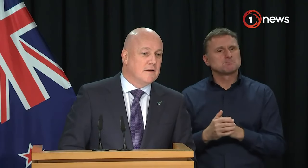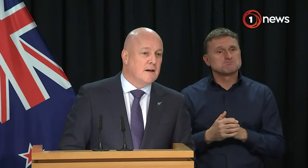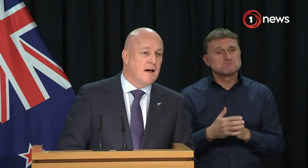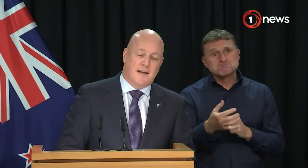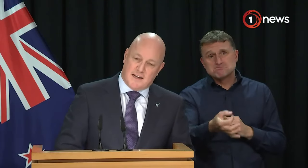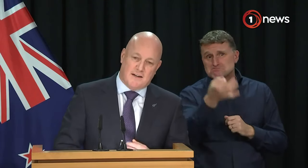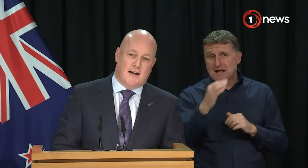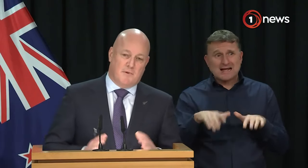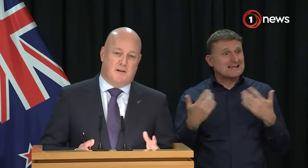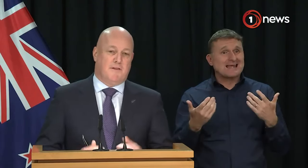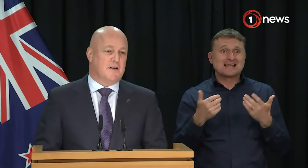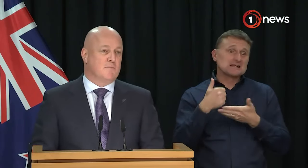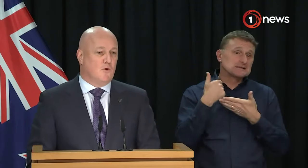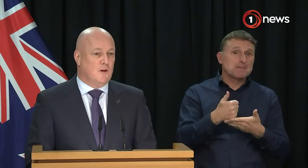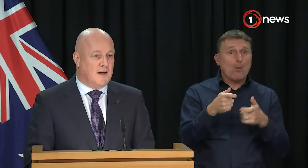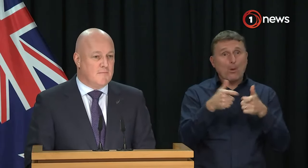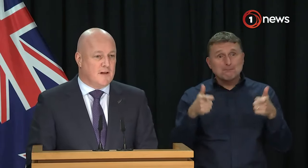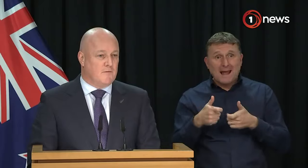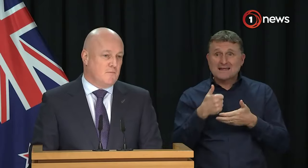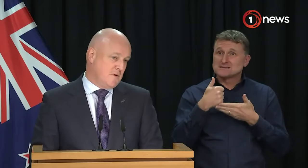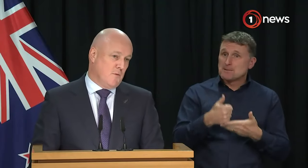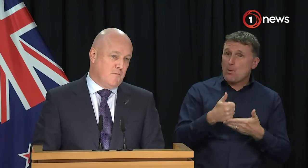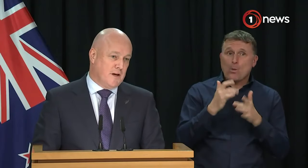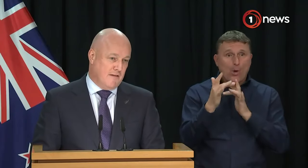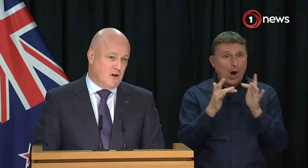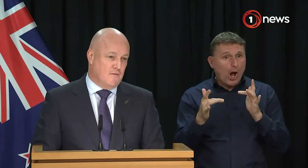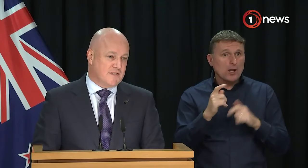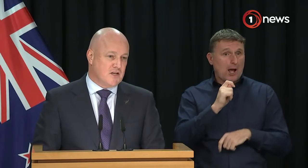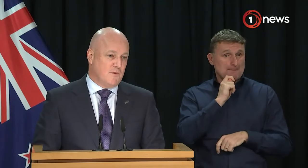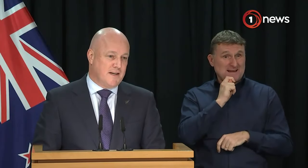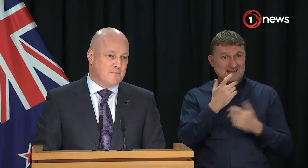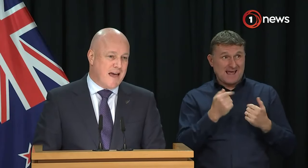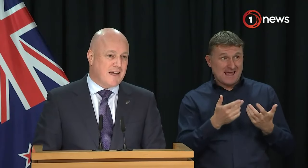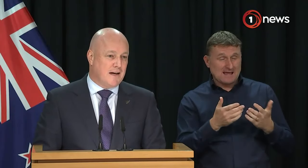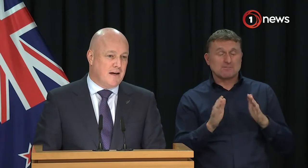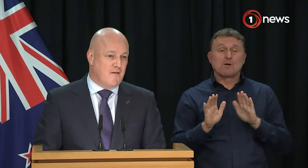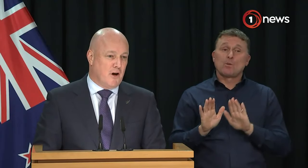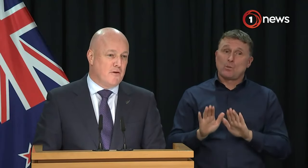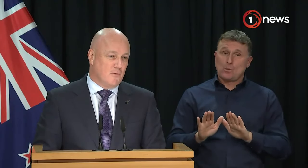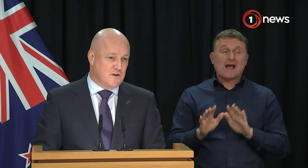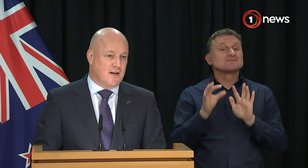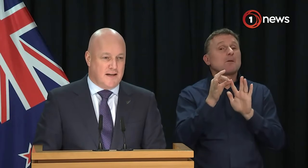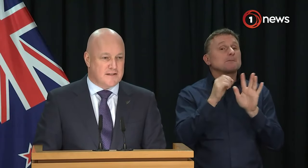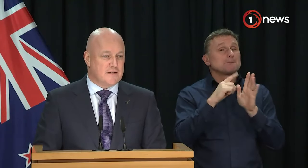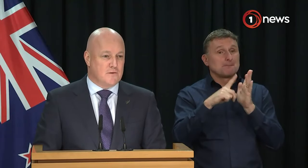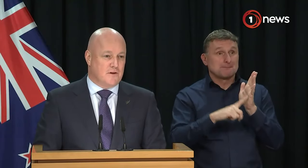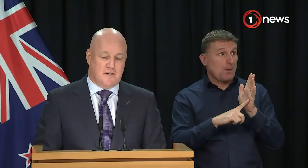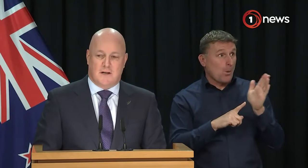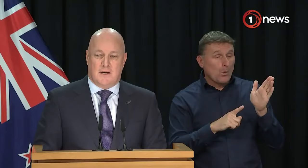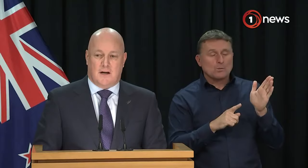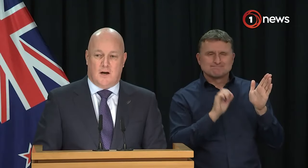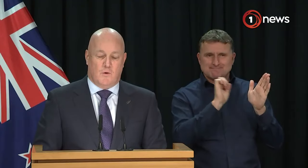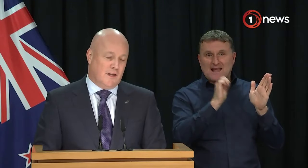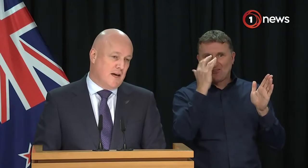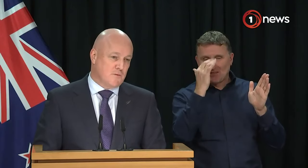media? Again, in fairness to Paul, and we're having a conversation when he is back. I have my own thoughts on it. He has his thoughts